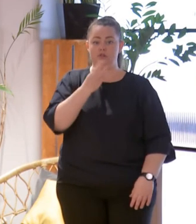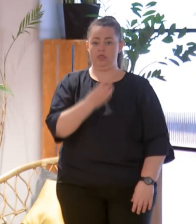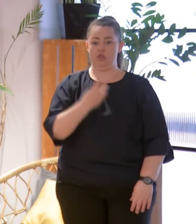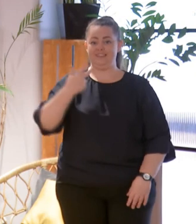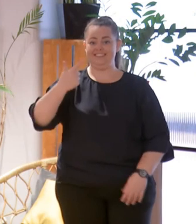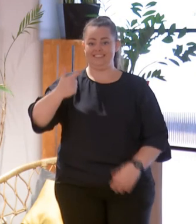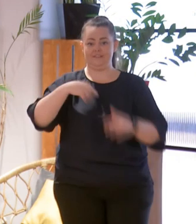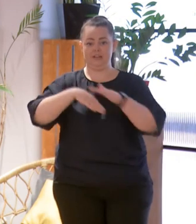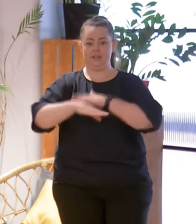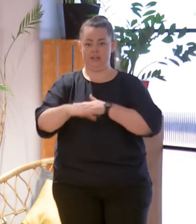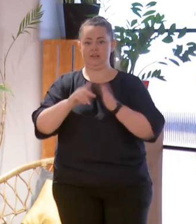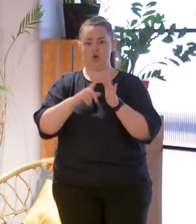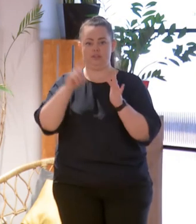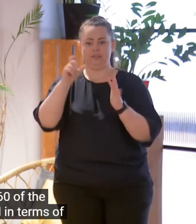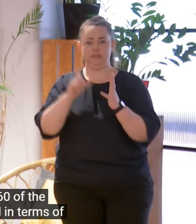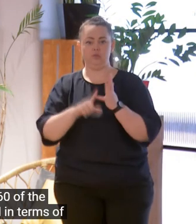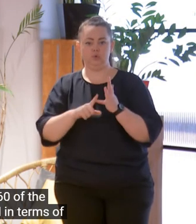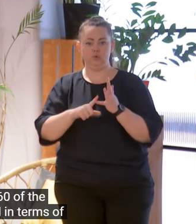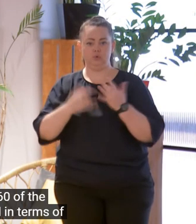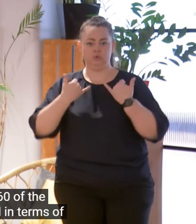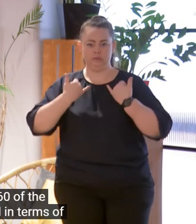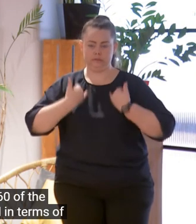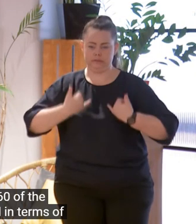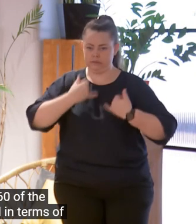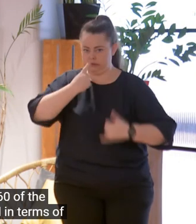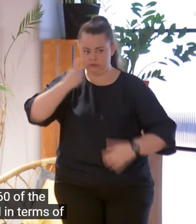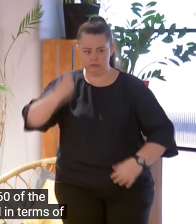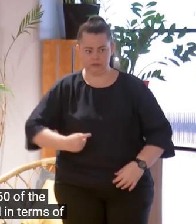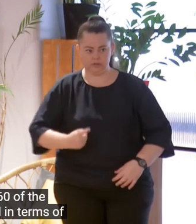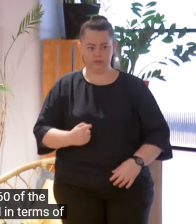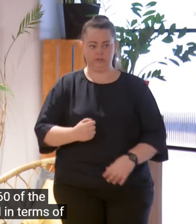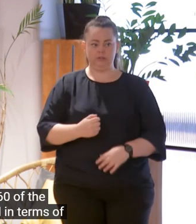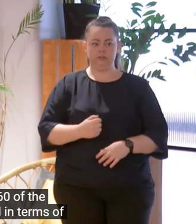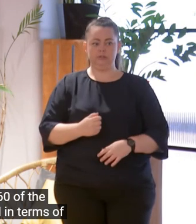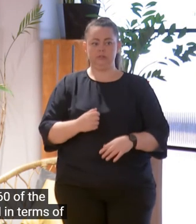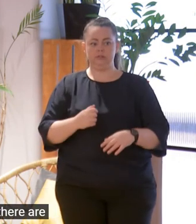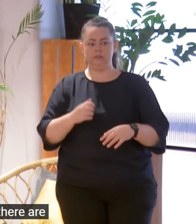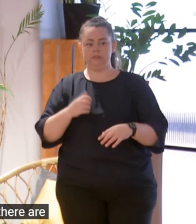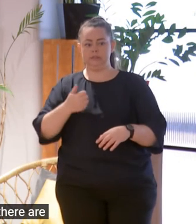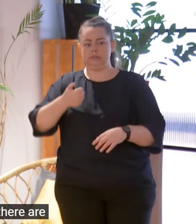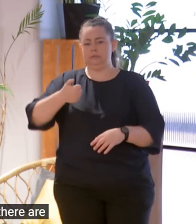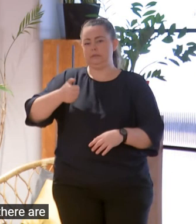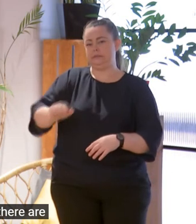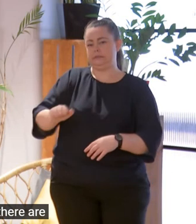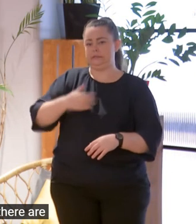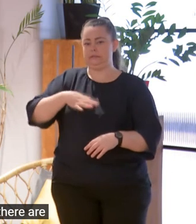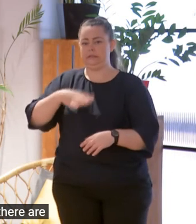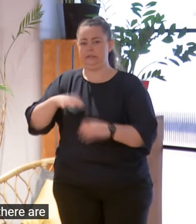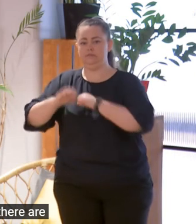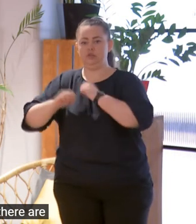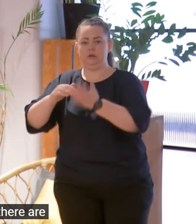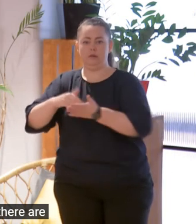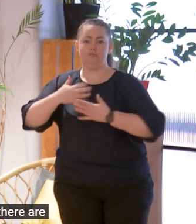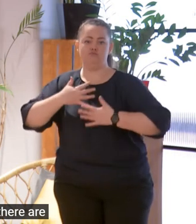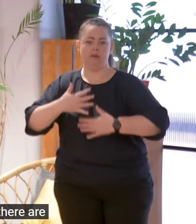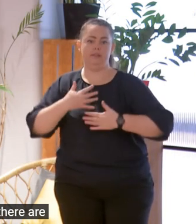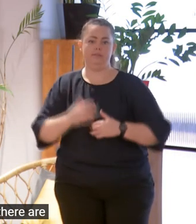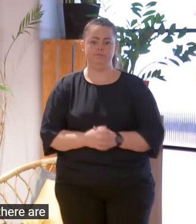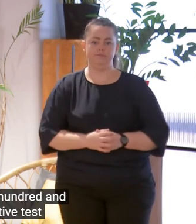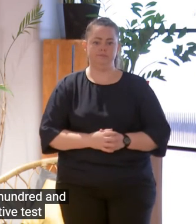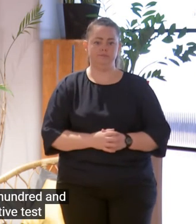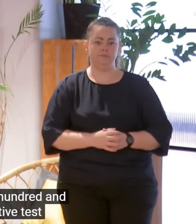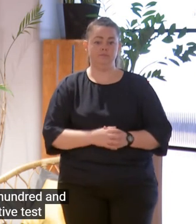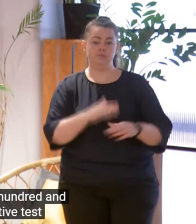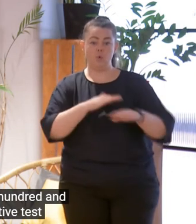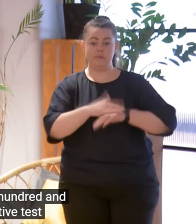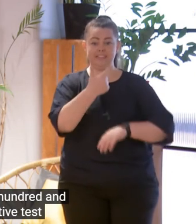ventilated. In terms of testing numbers, there were 7,437 positive test results notified